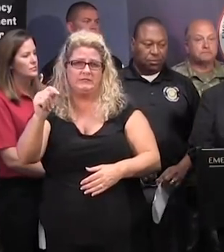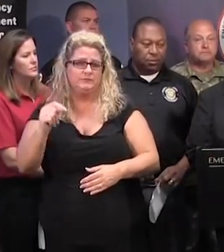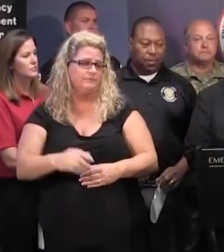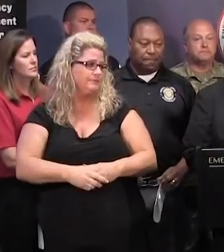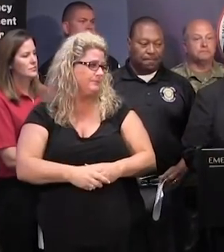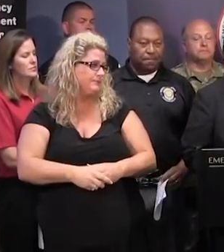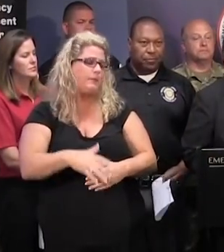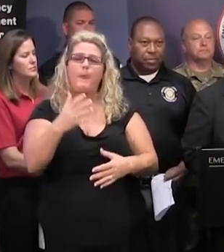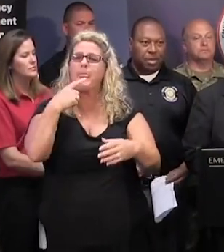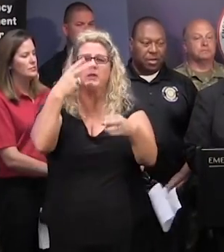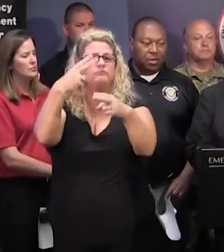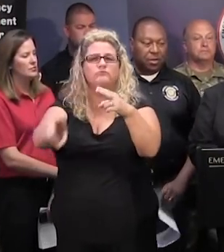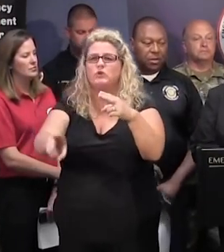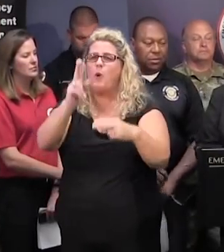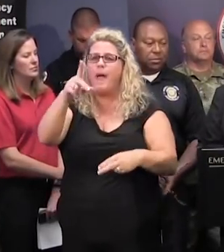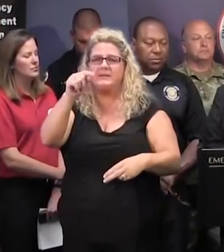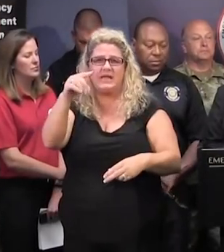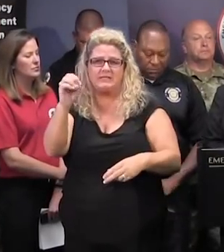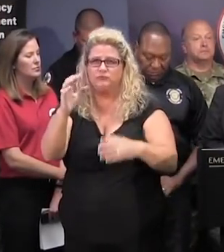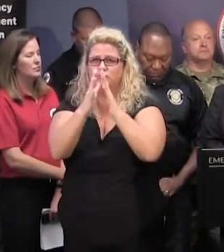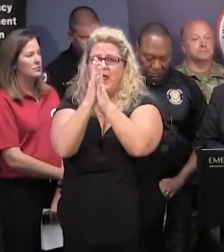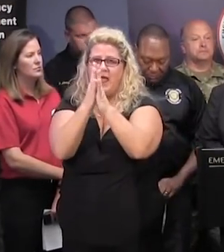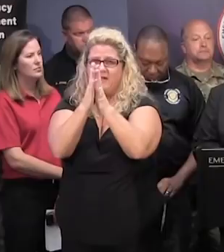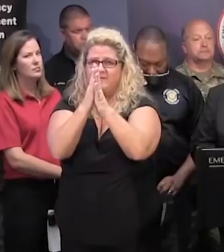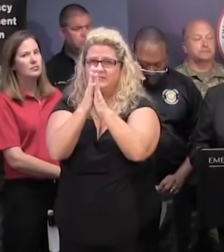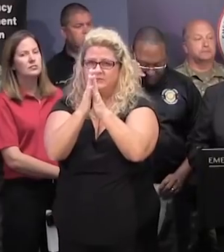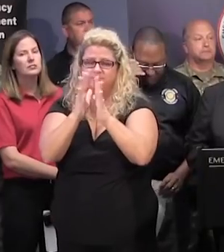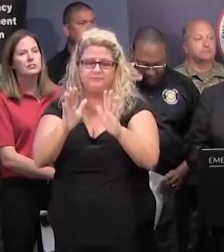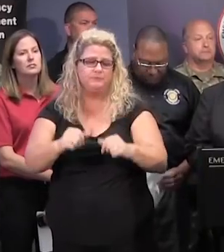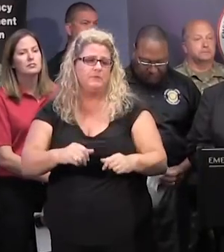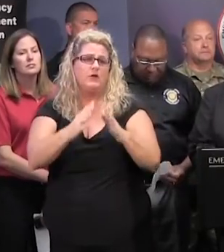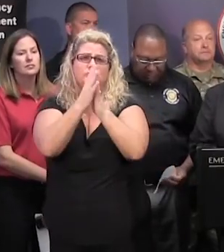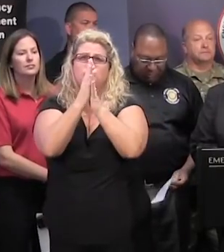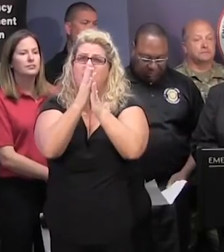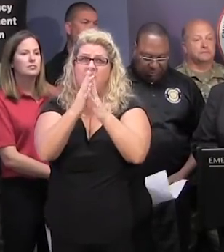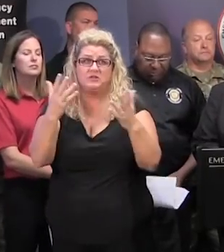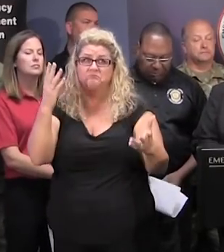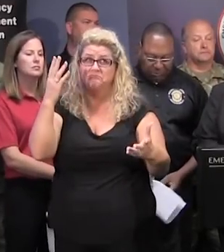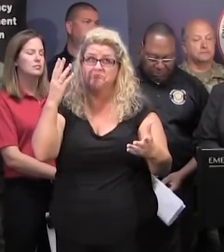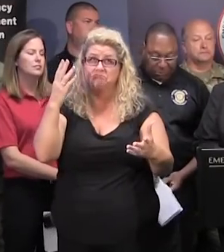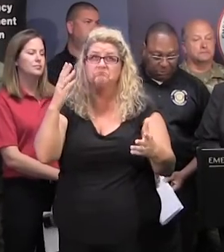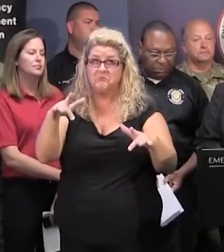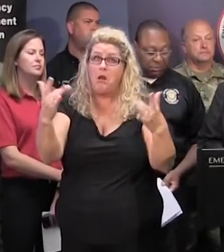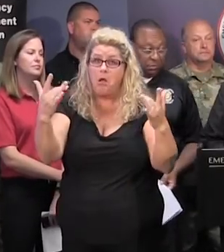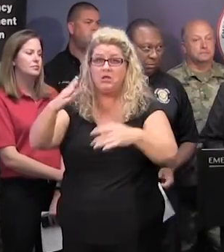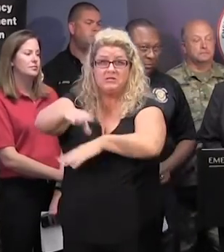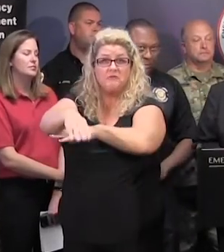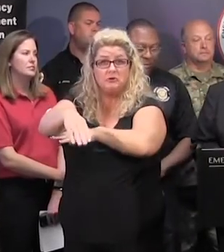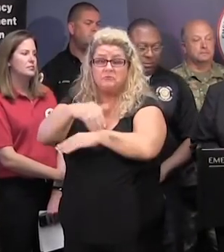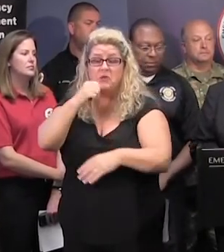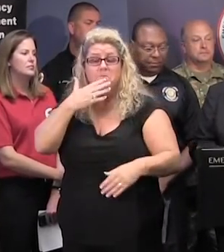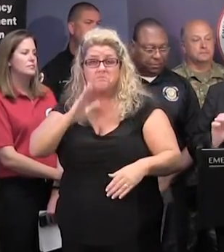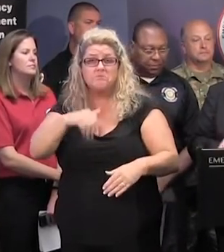I'd just like to give you a quick update on DOT and traffic operations in the state. Traffic has been relatively light this afternoon